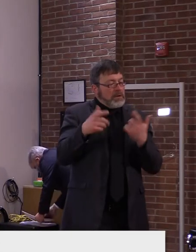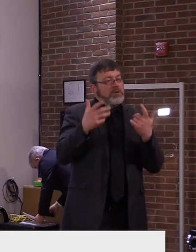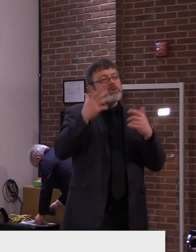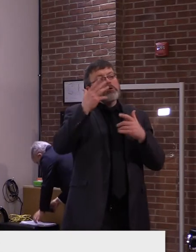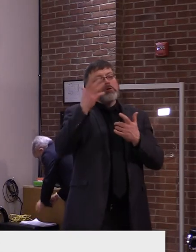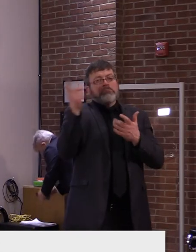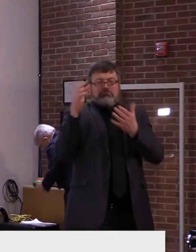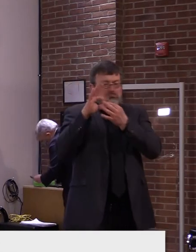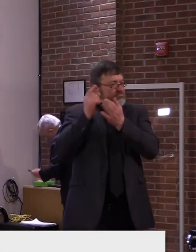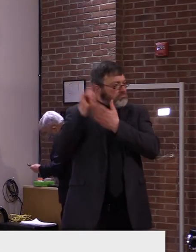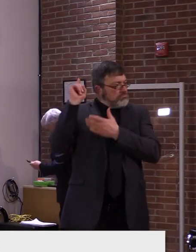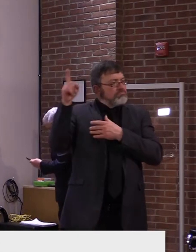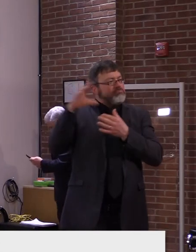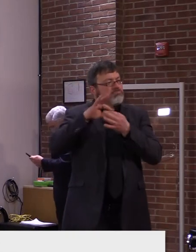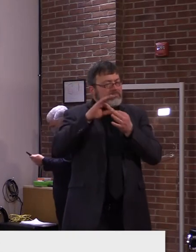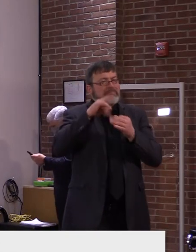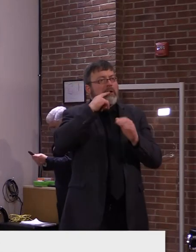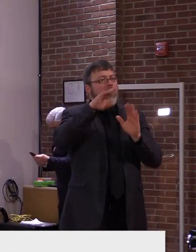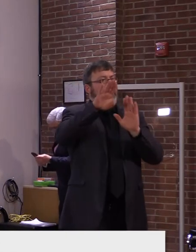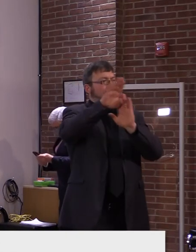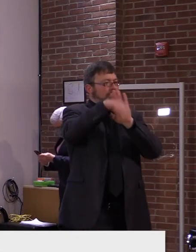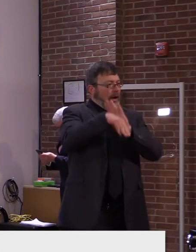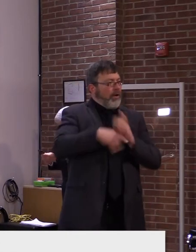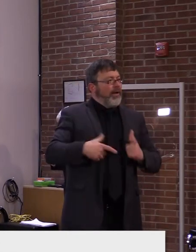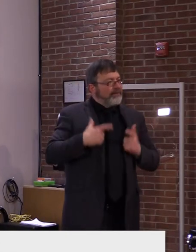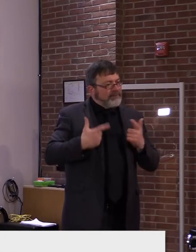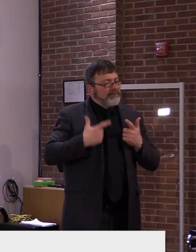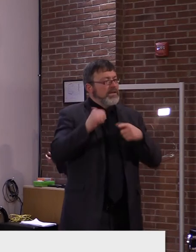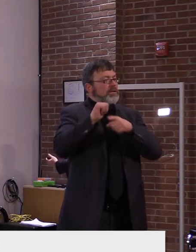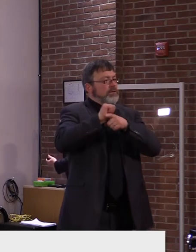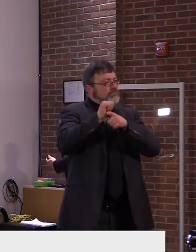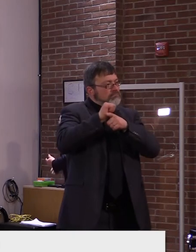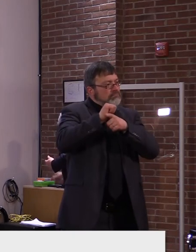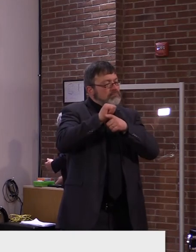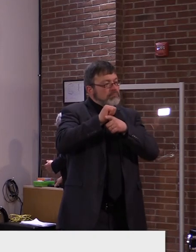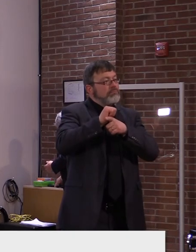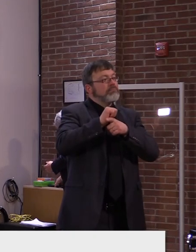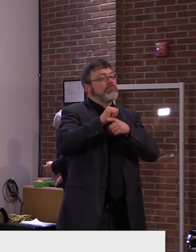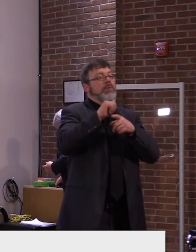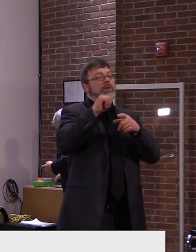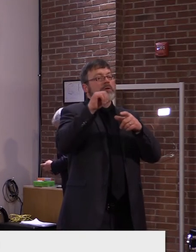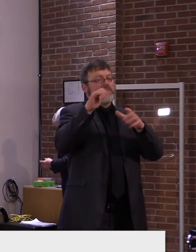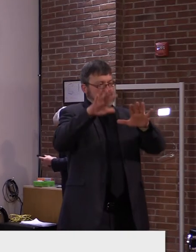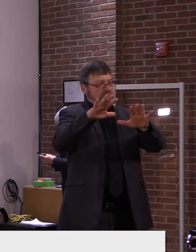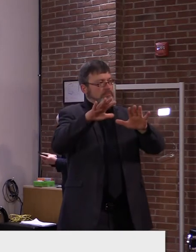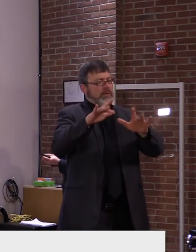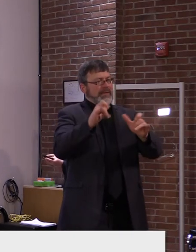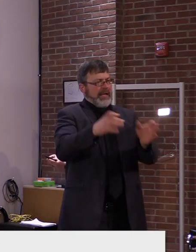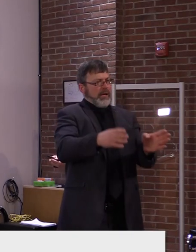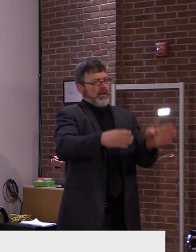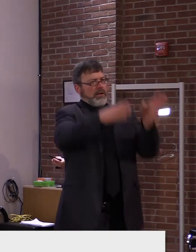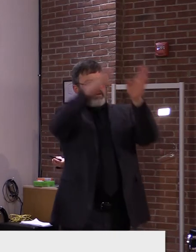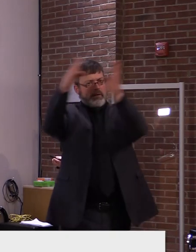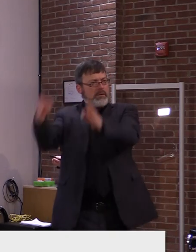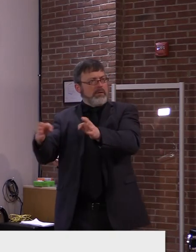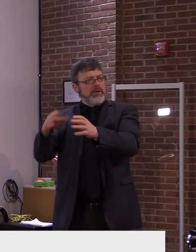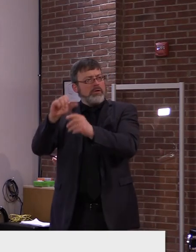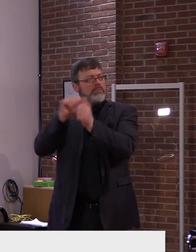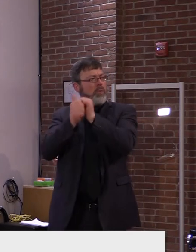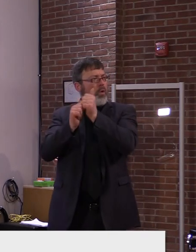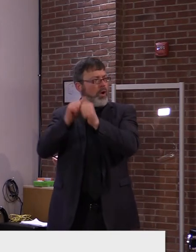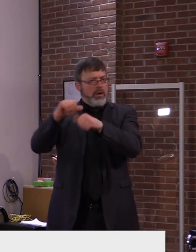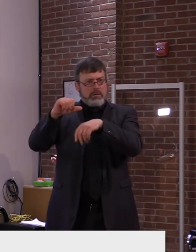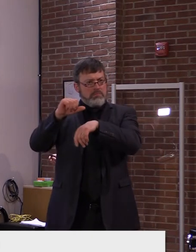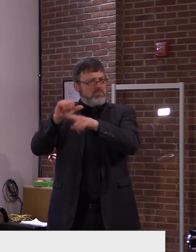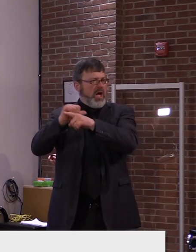uh, sports teams can, uh, play games or practice, um, uh, for longer stretches